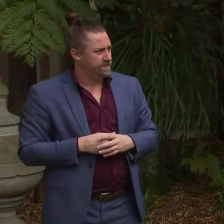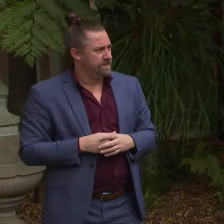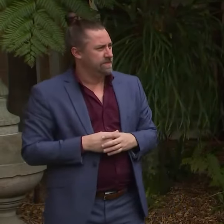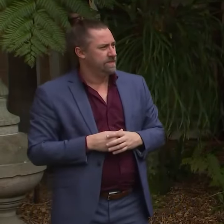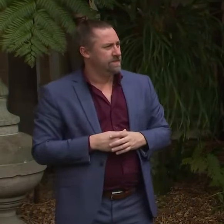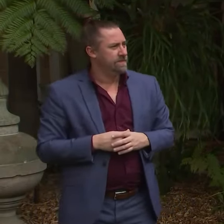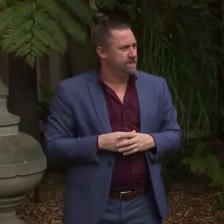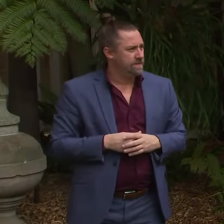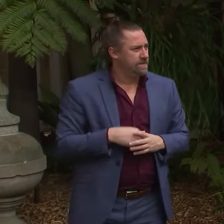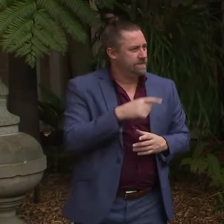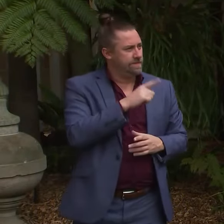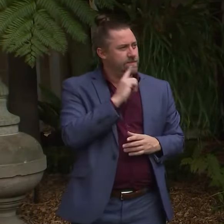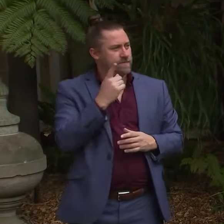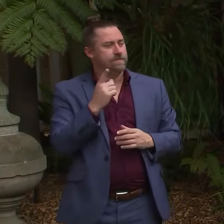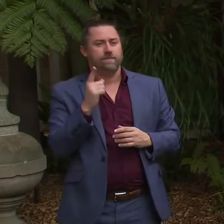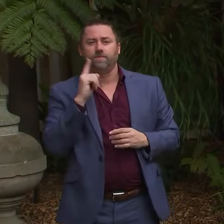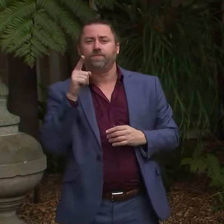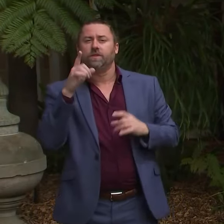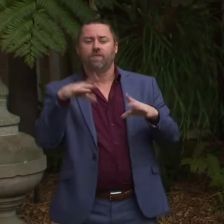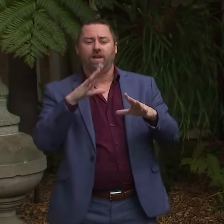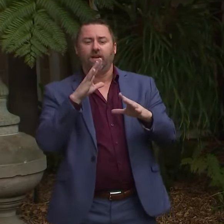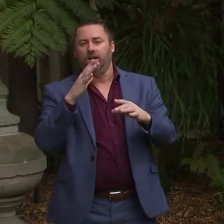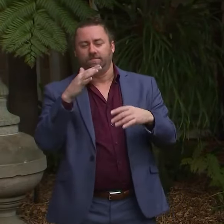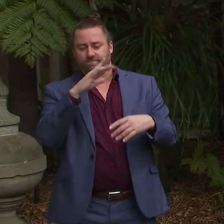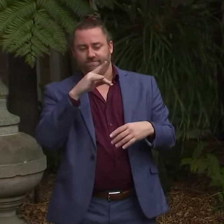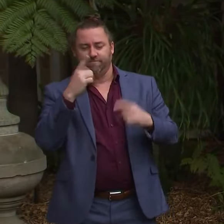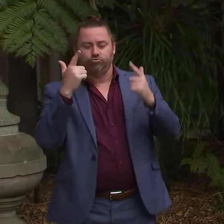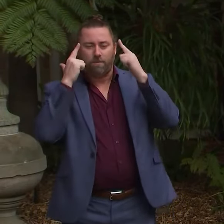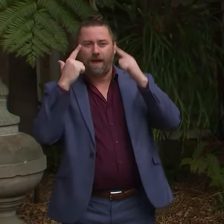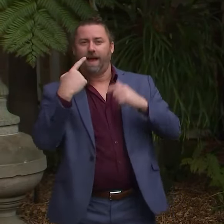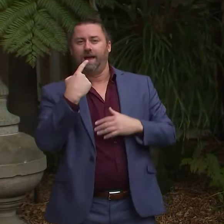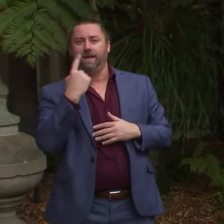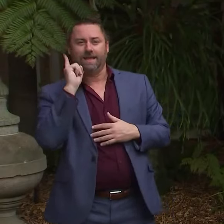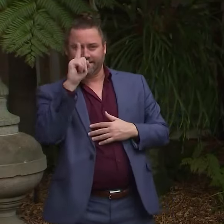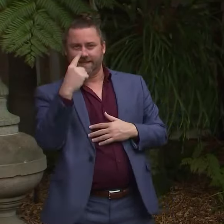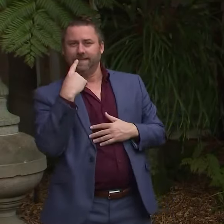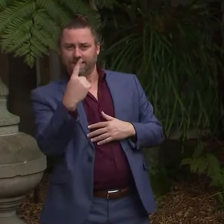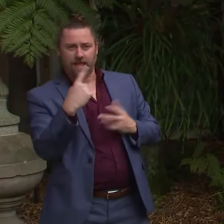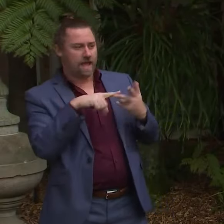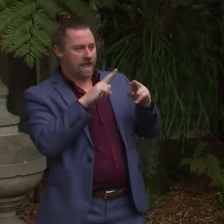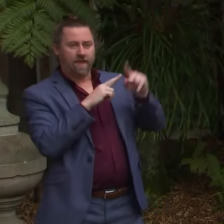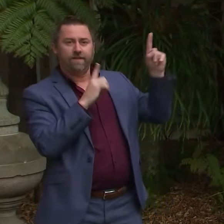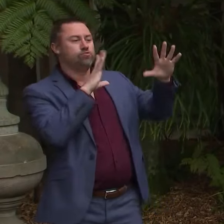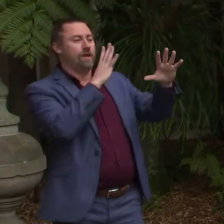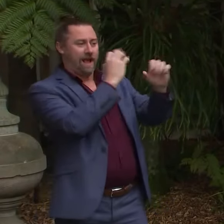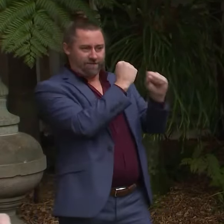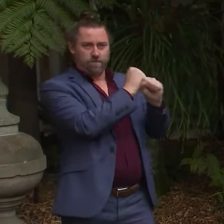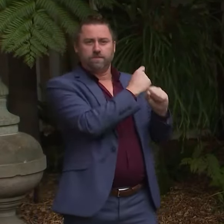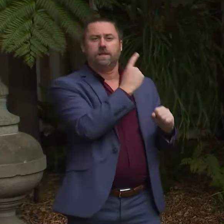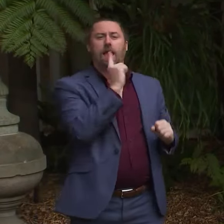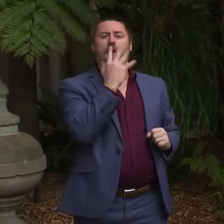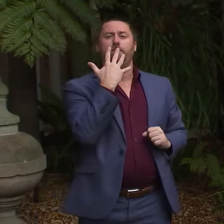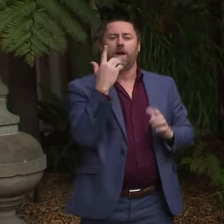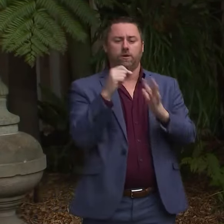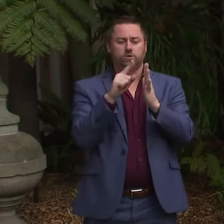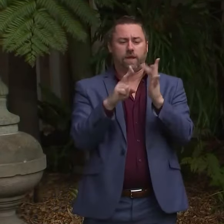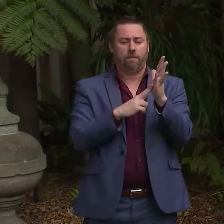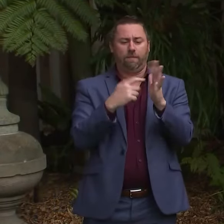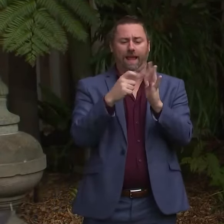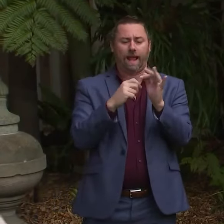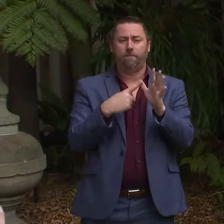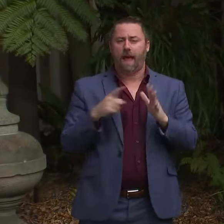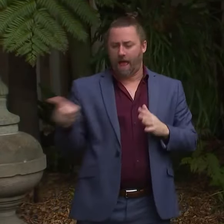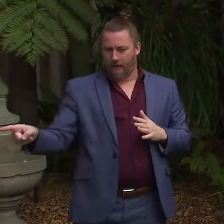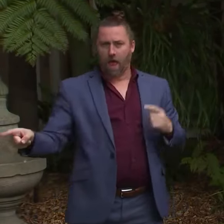you're stuck up for sure that this is for local people because of the Commonwealth? No. Clearly. Um, I,